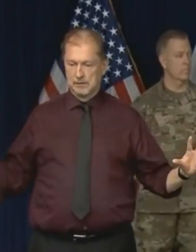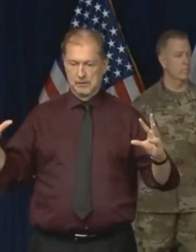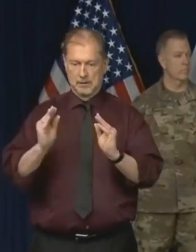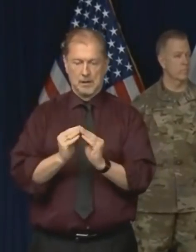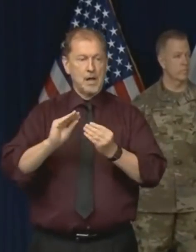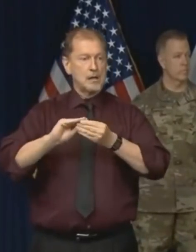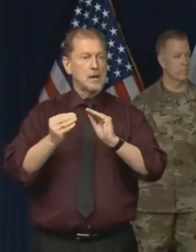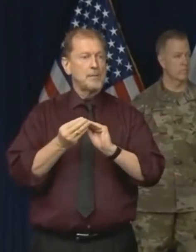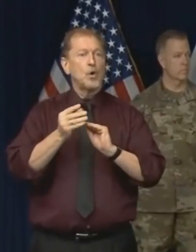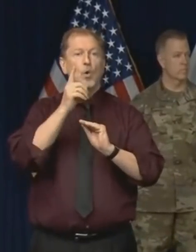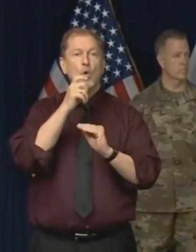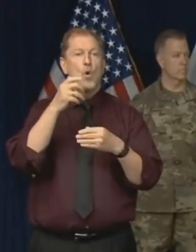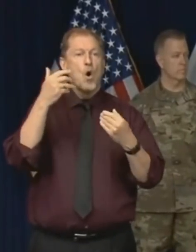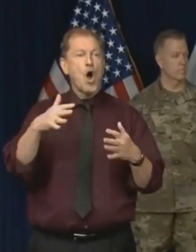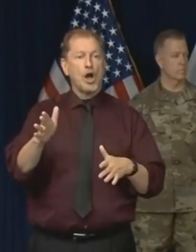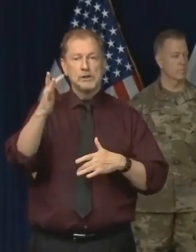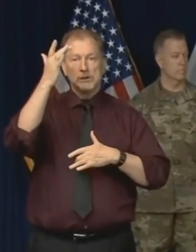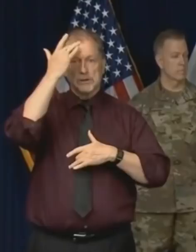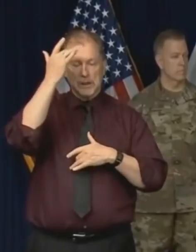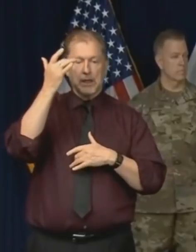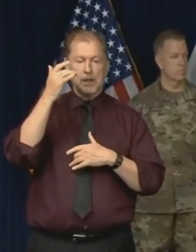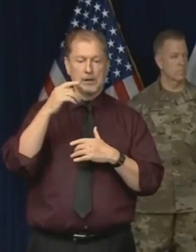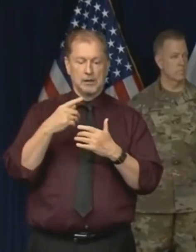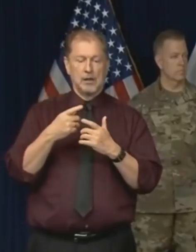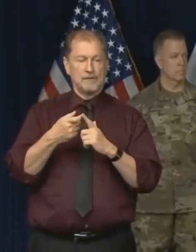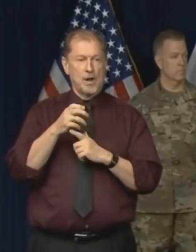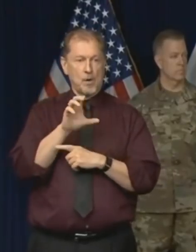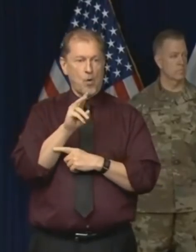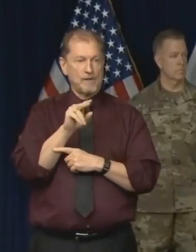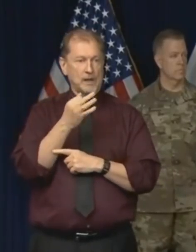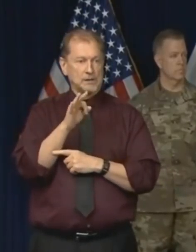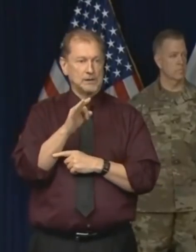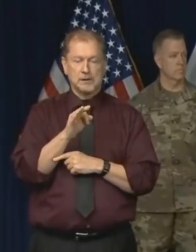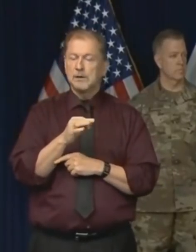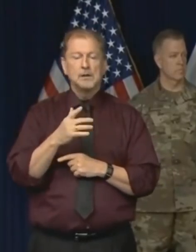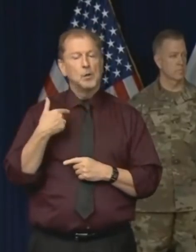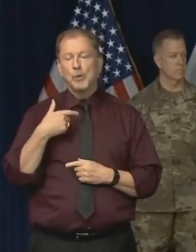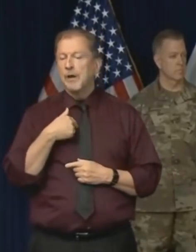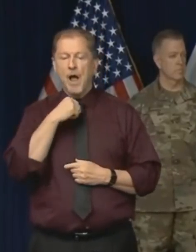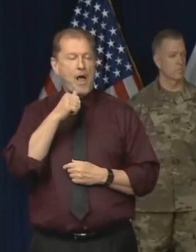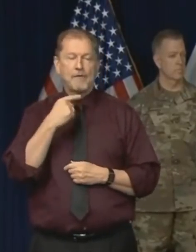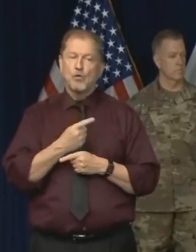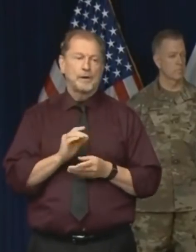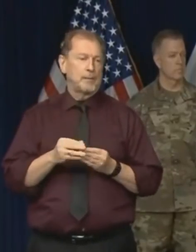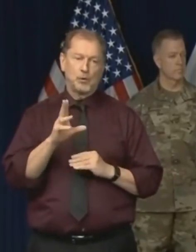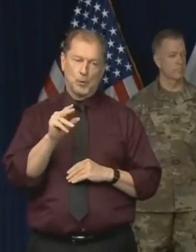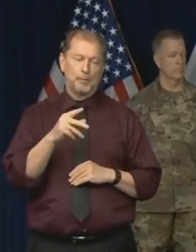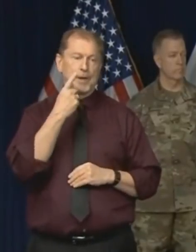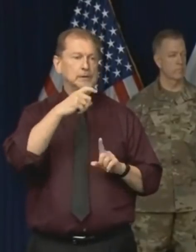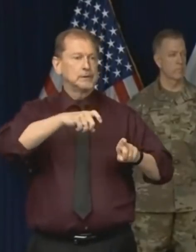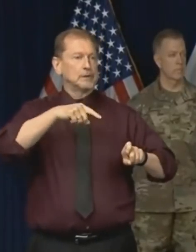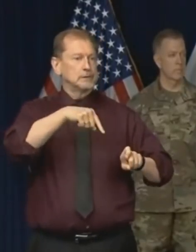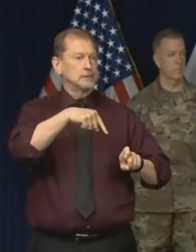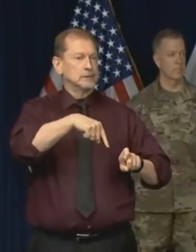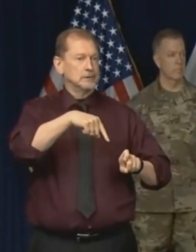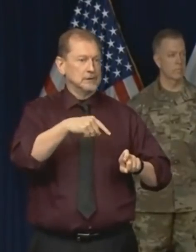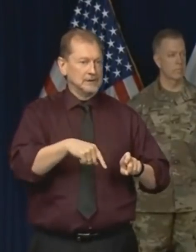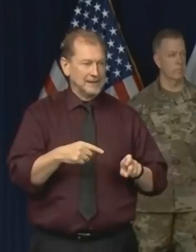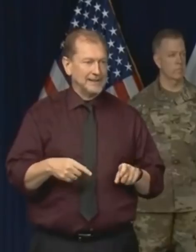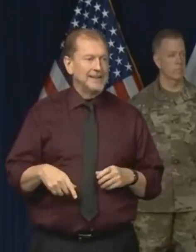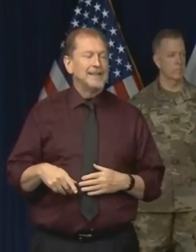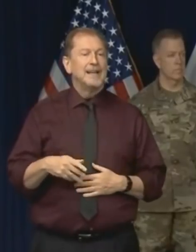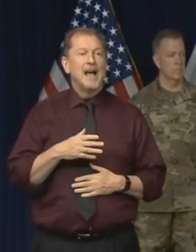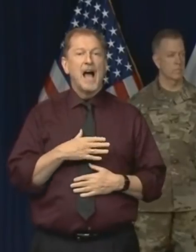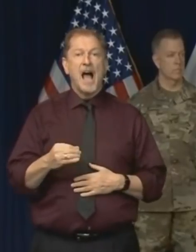of people who have cases is grossly underestimated. We know that because we had limited supply of the